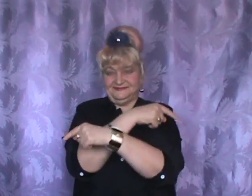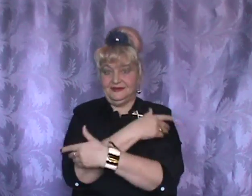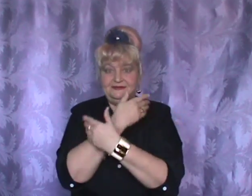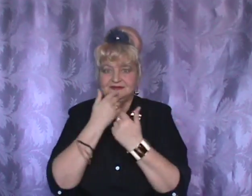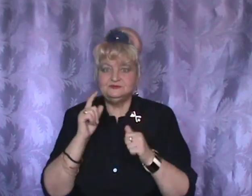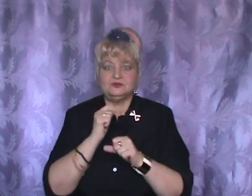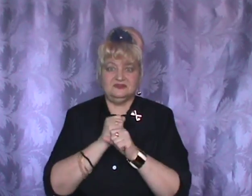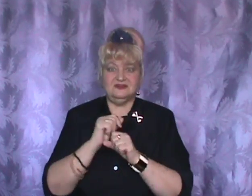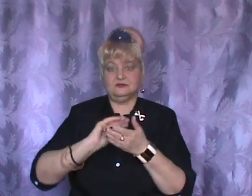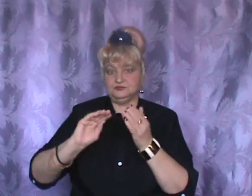Do that